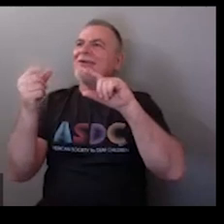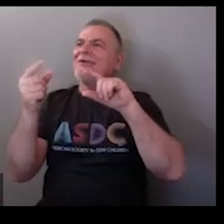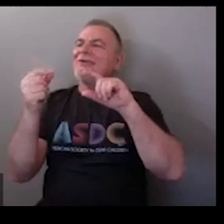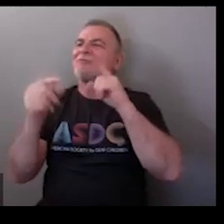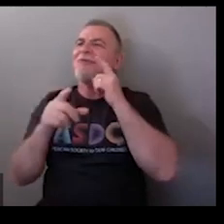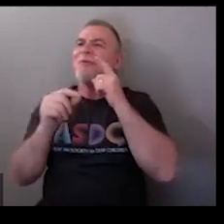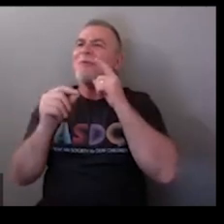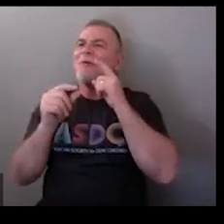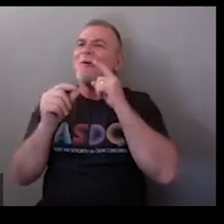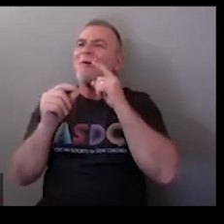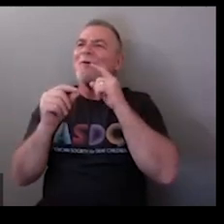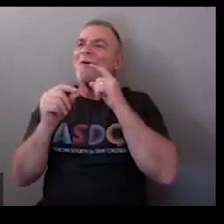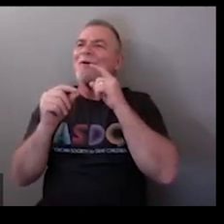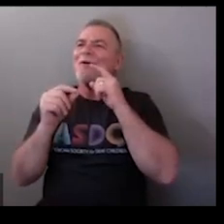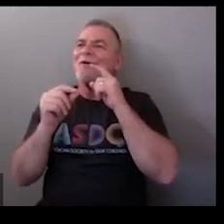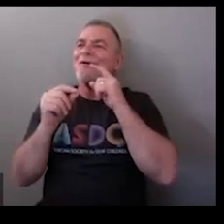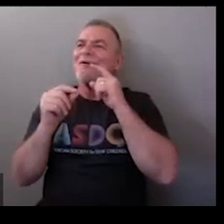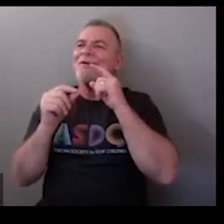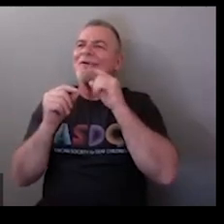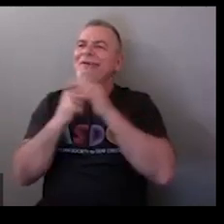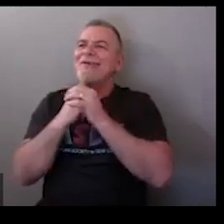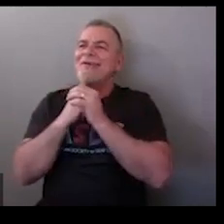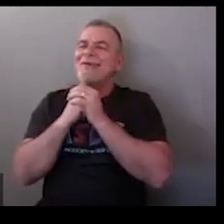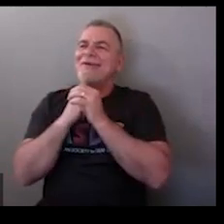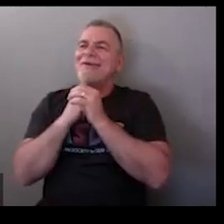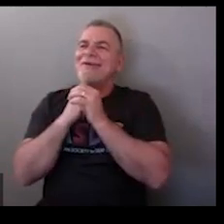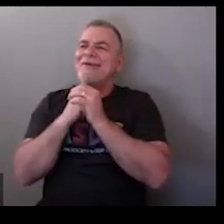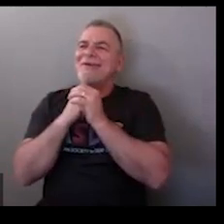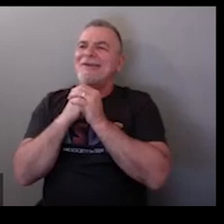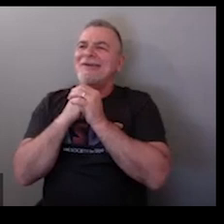the first one was a so the half circle plastic things a compass